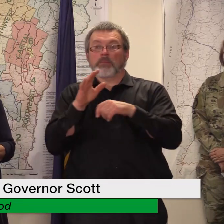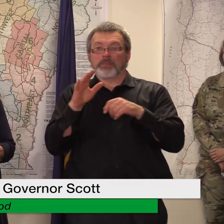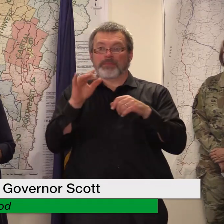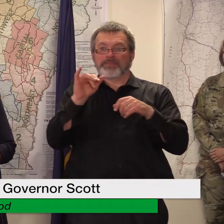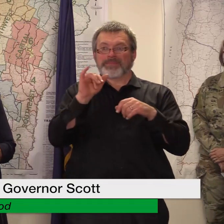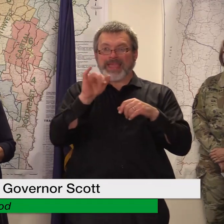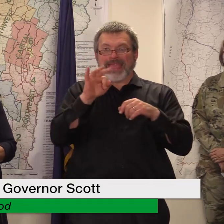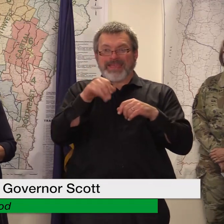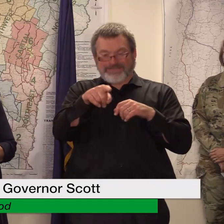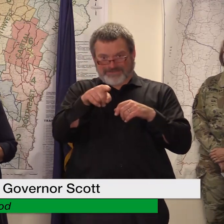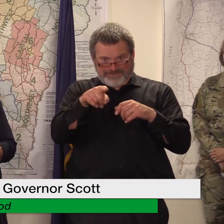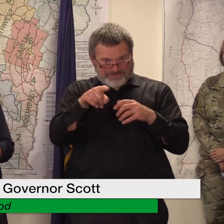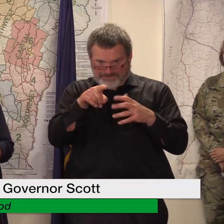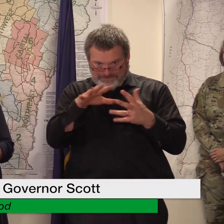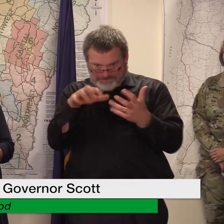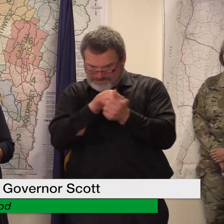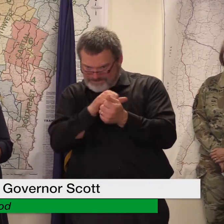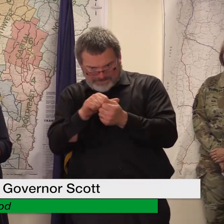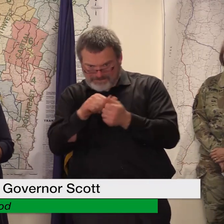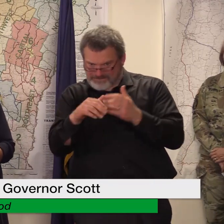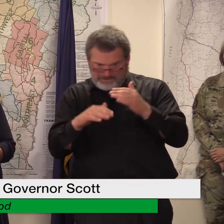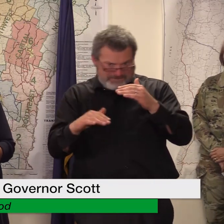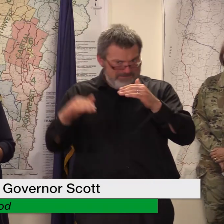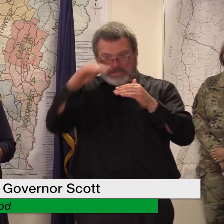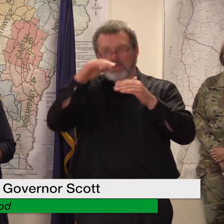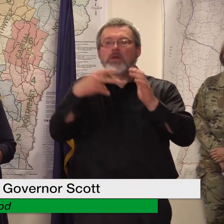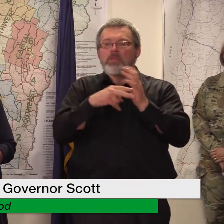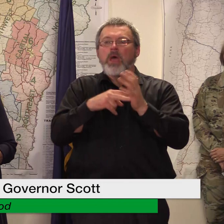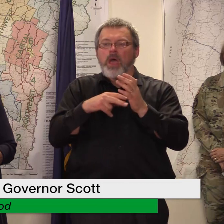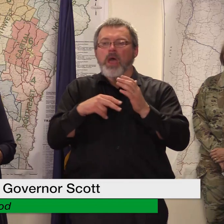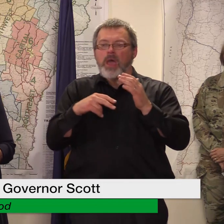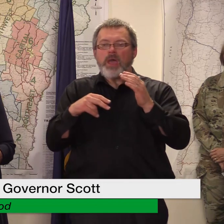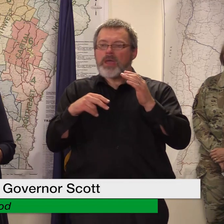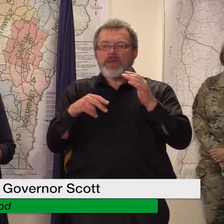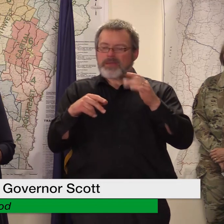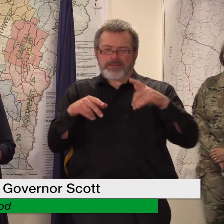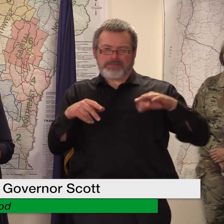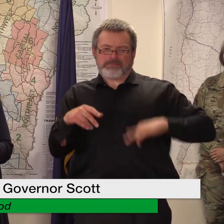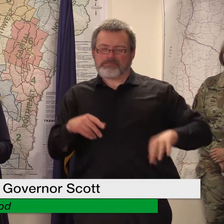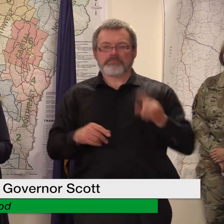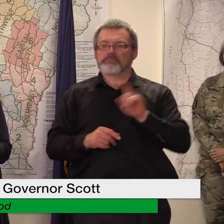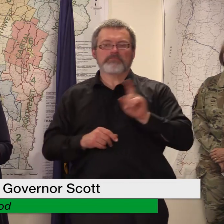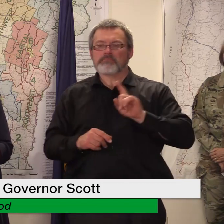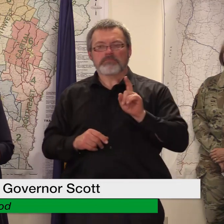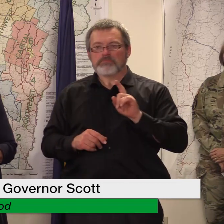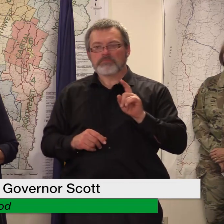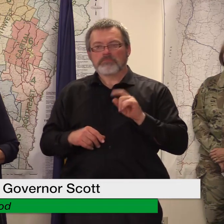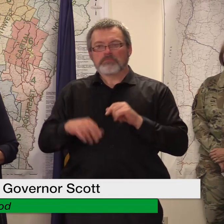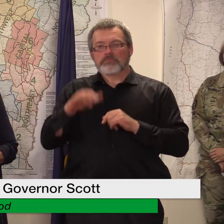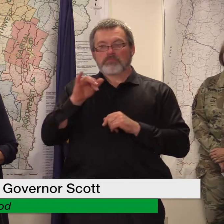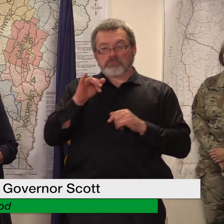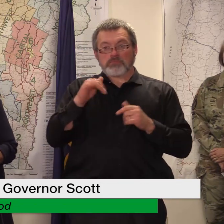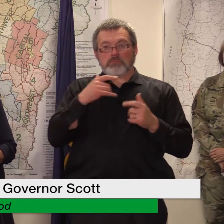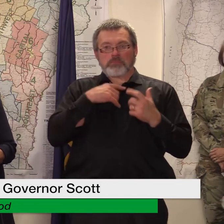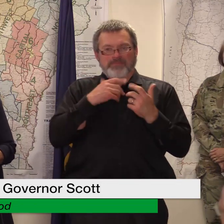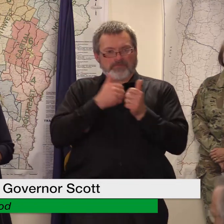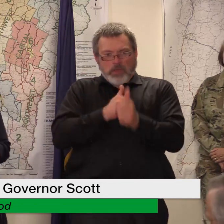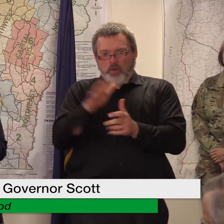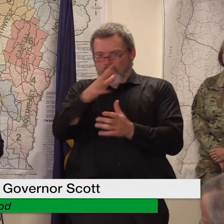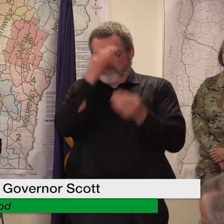be honest but we are doing our best efforts to collect whatever information is readily available right here right now